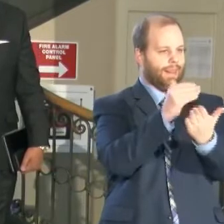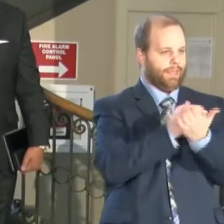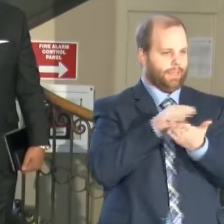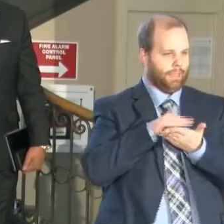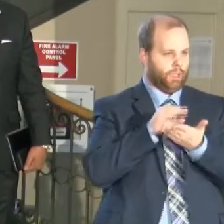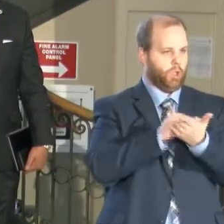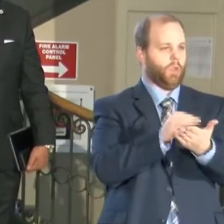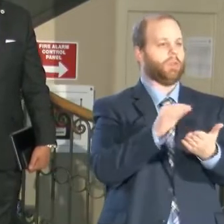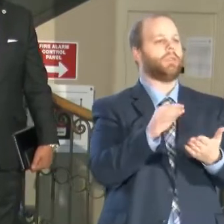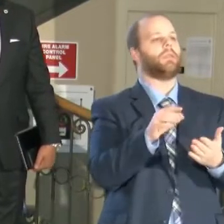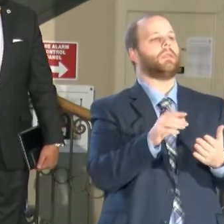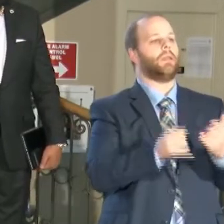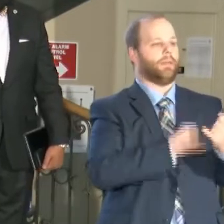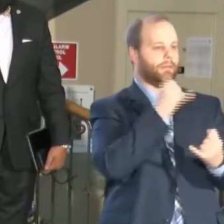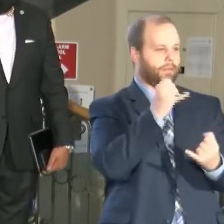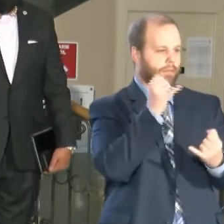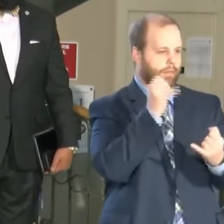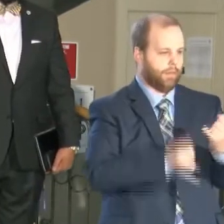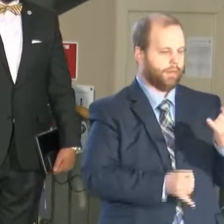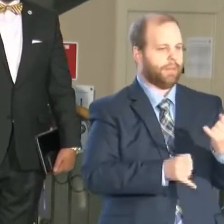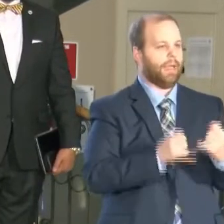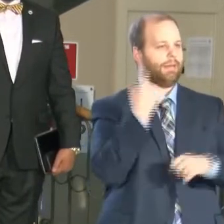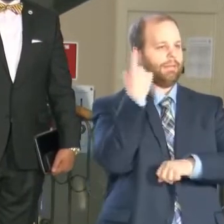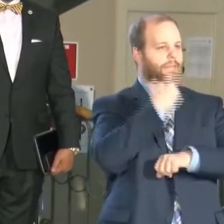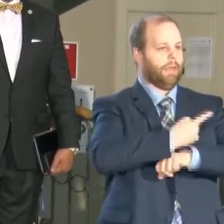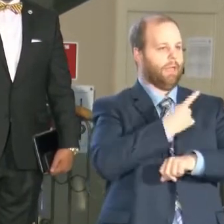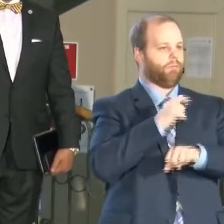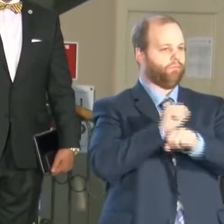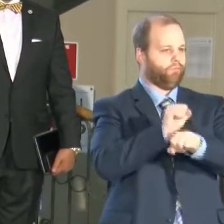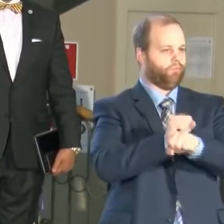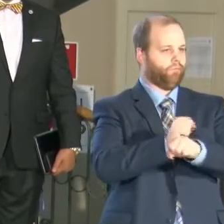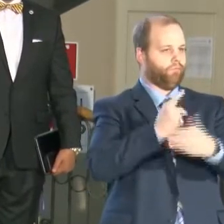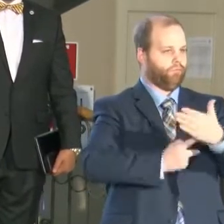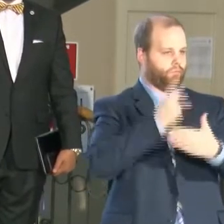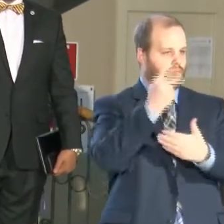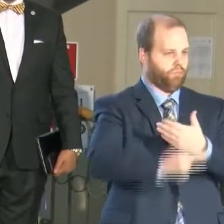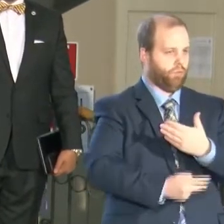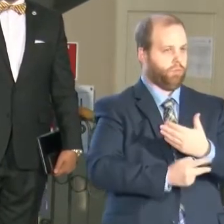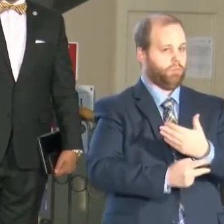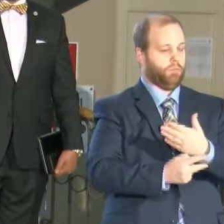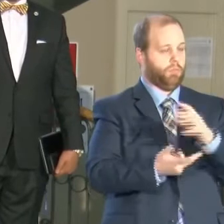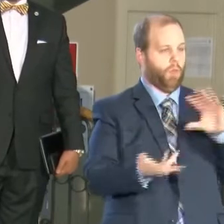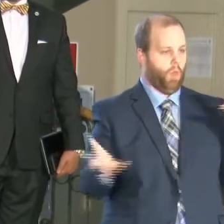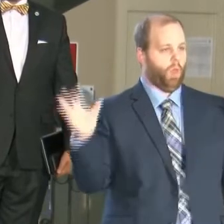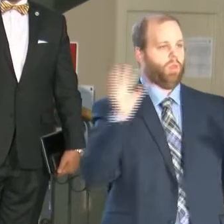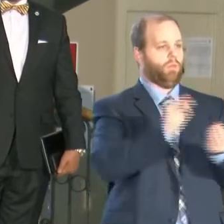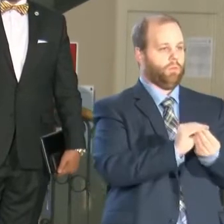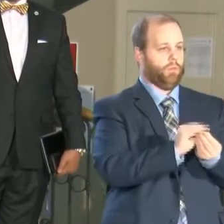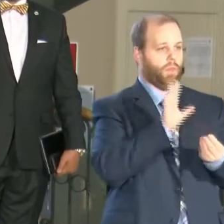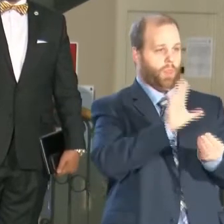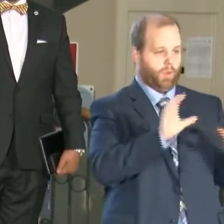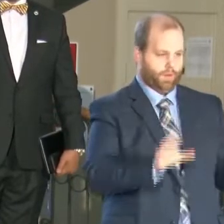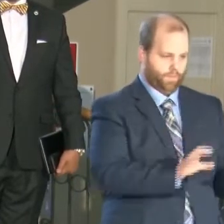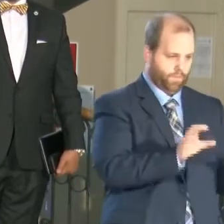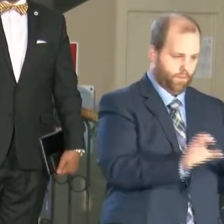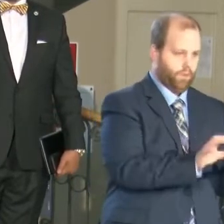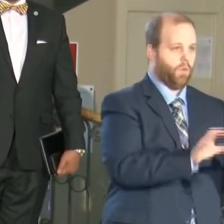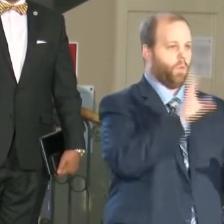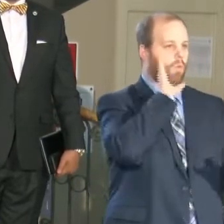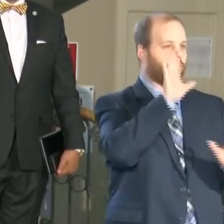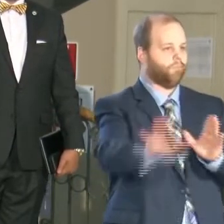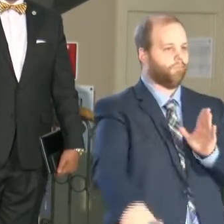labor program provided by FAB 44. These efforts are in addition to proactive